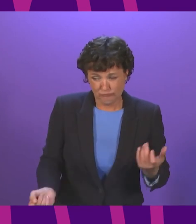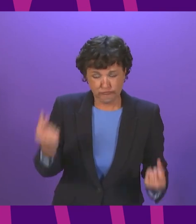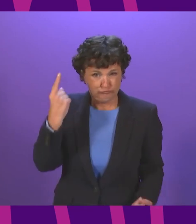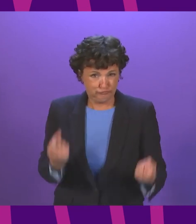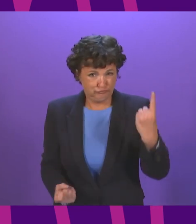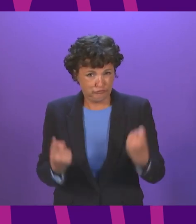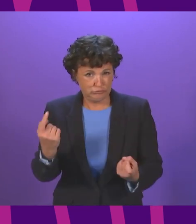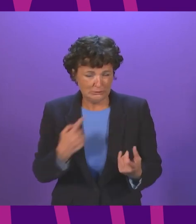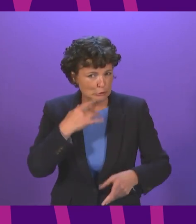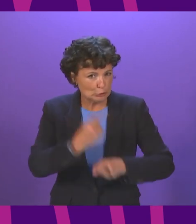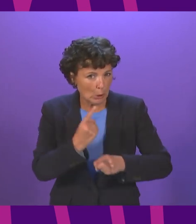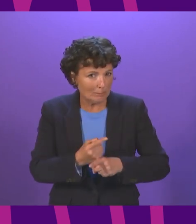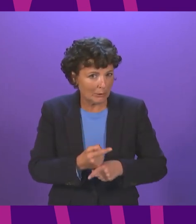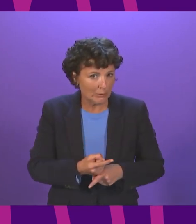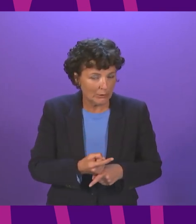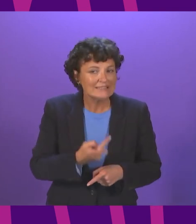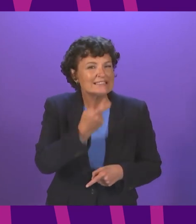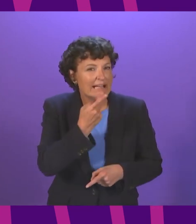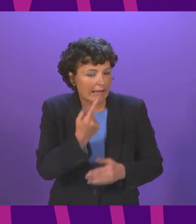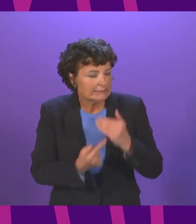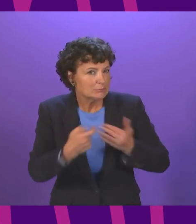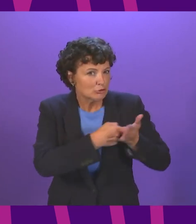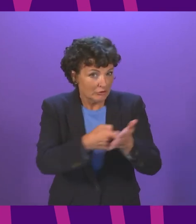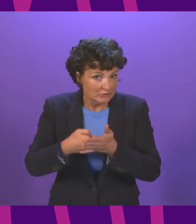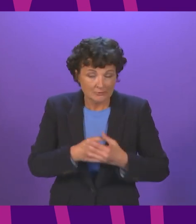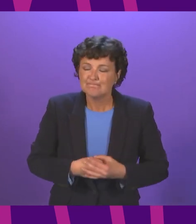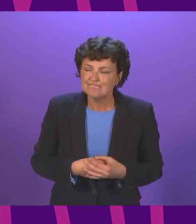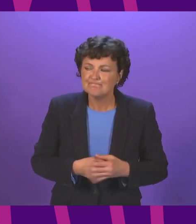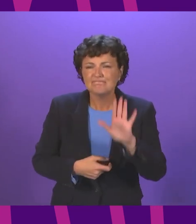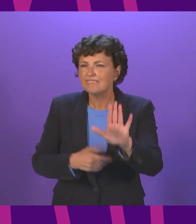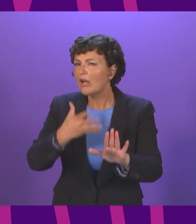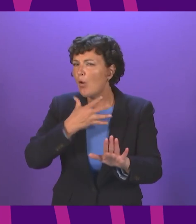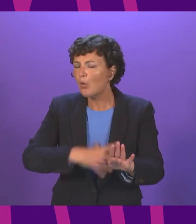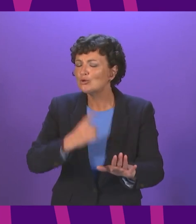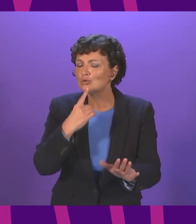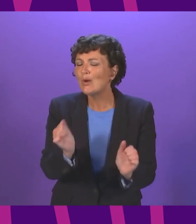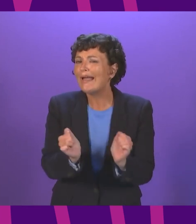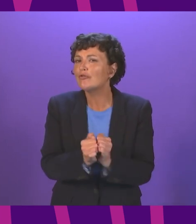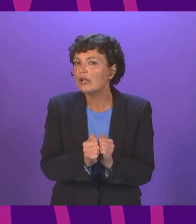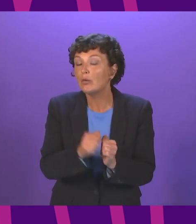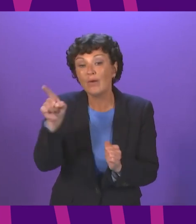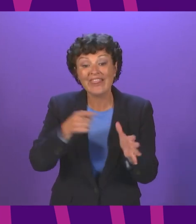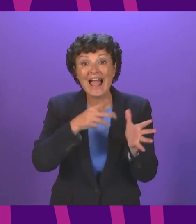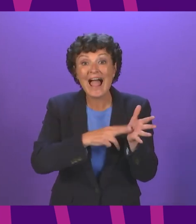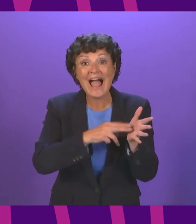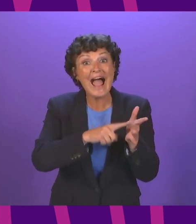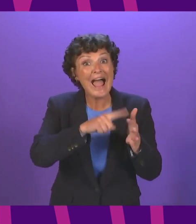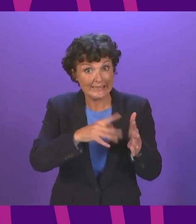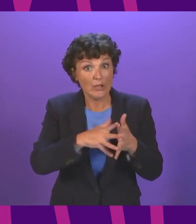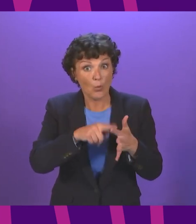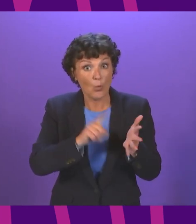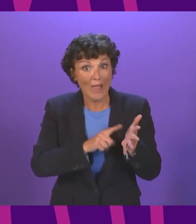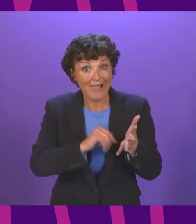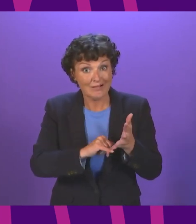members across the political spectrum. I want to agree very much with the point that Annie Wells made about